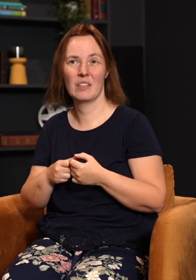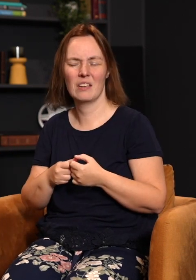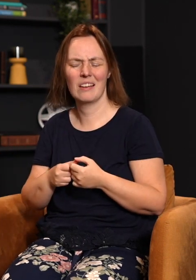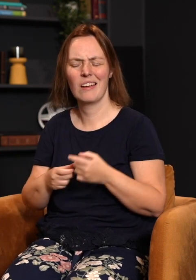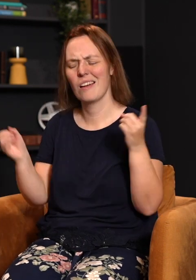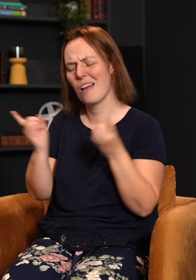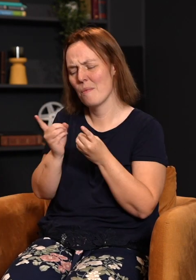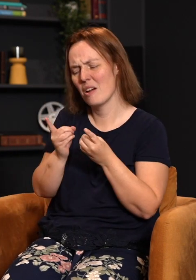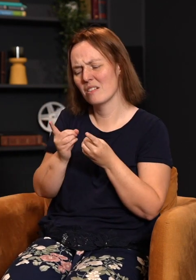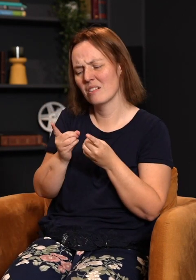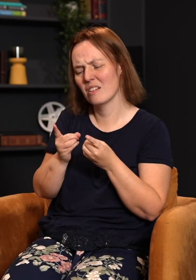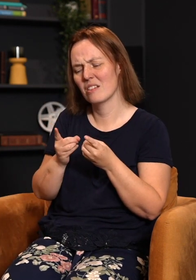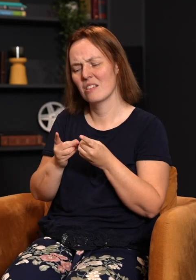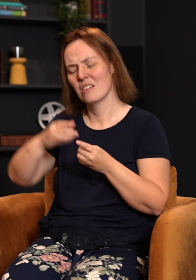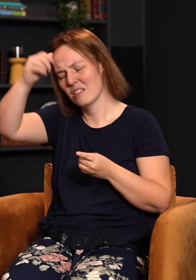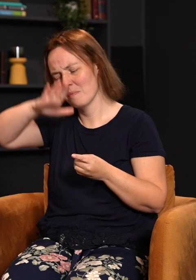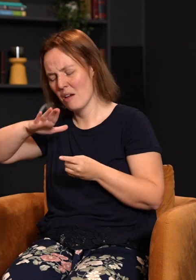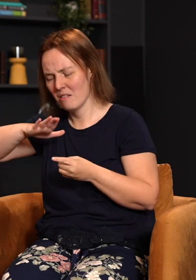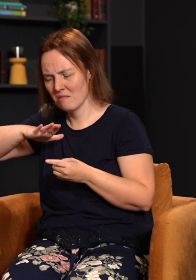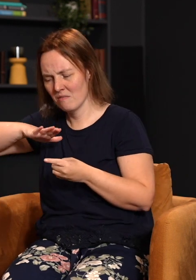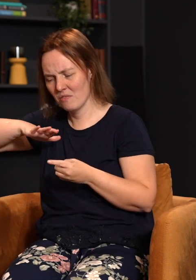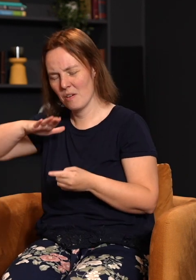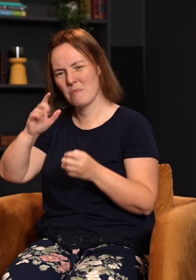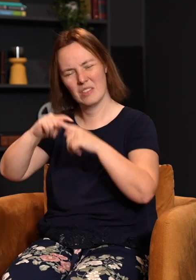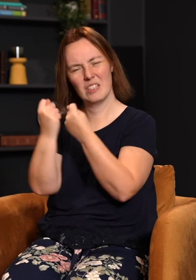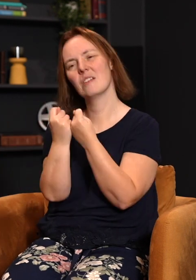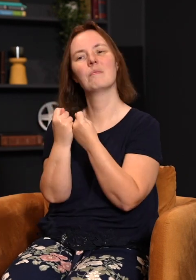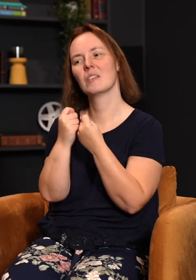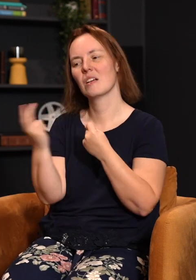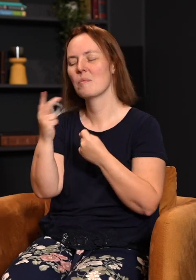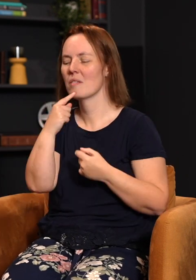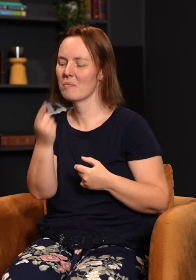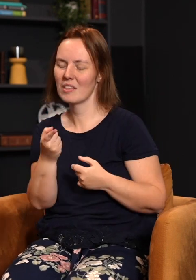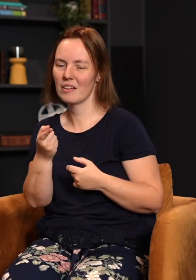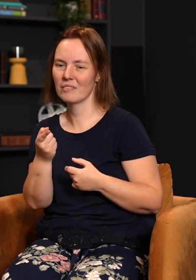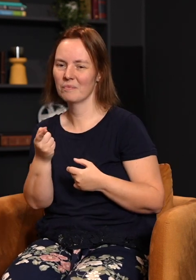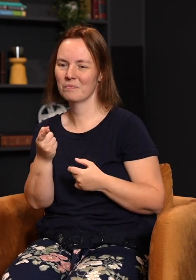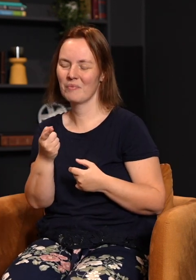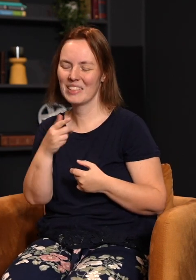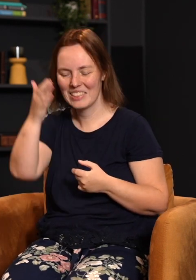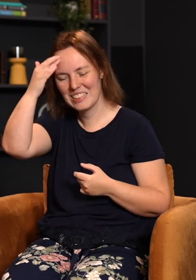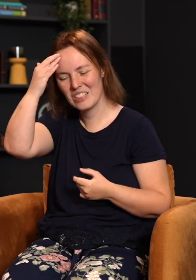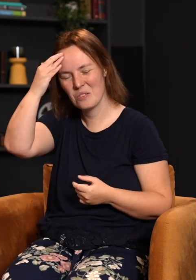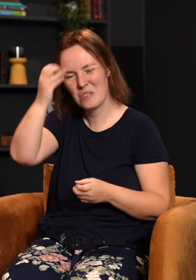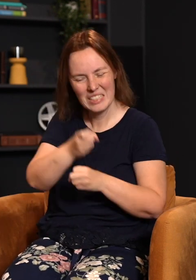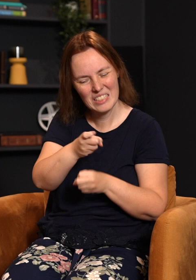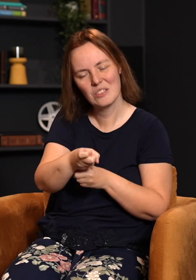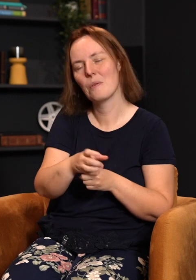I ran into some guys from the team when I came back from college one year, and a couple of the guys said, Paul, listen, I know we gave you a hard time sometimes, and we teased you and everything